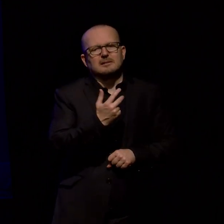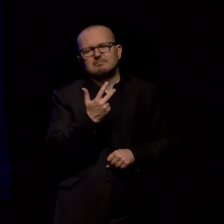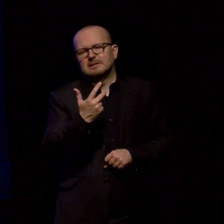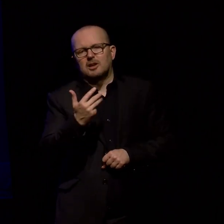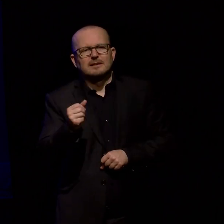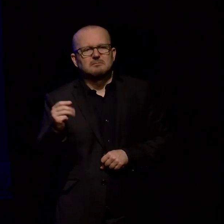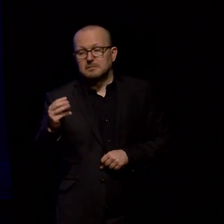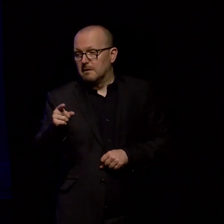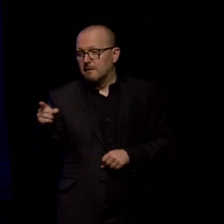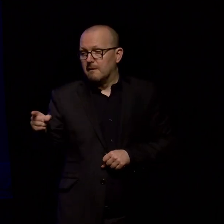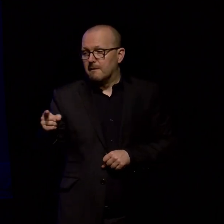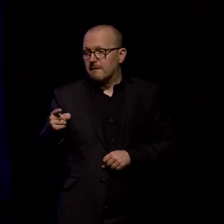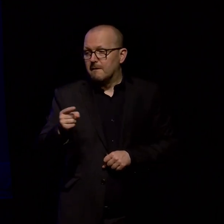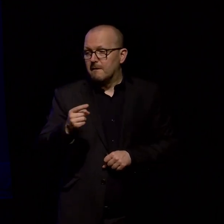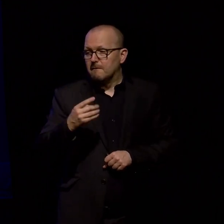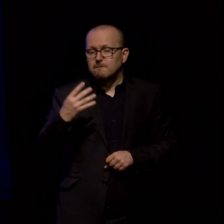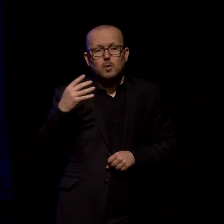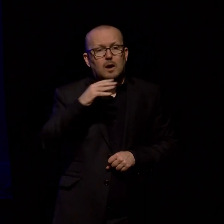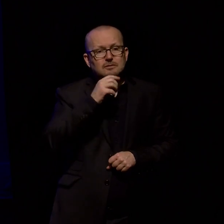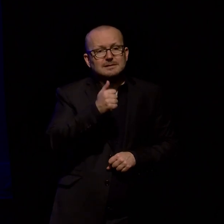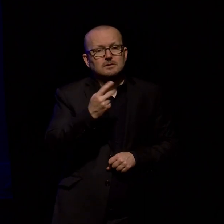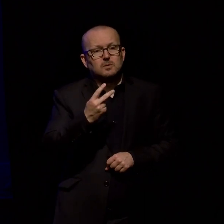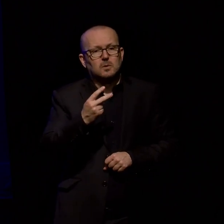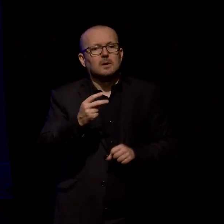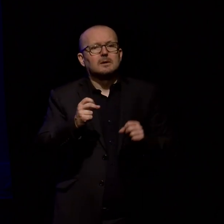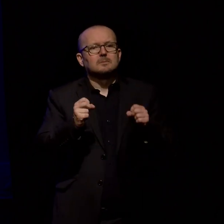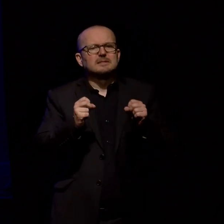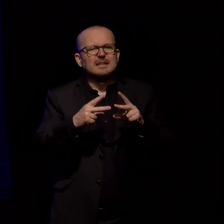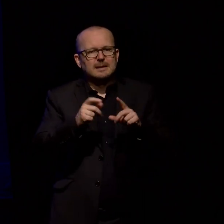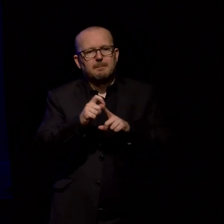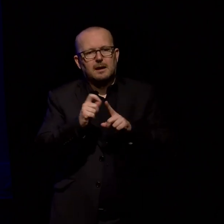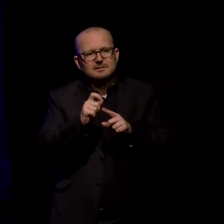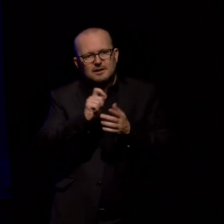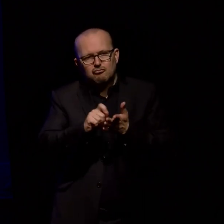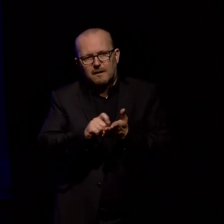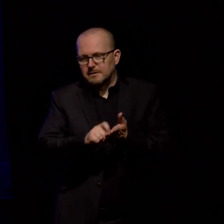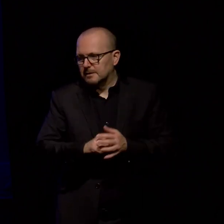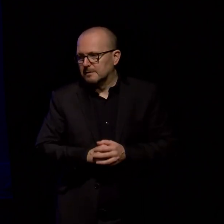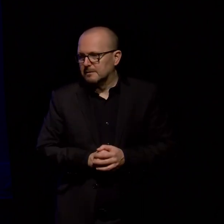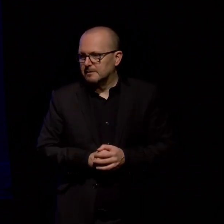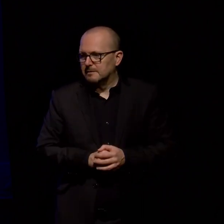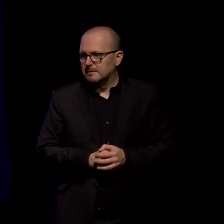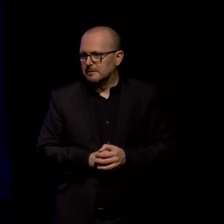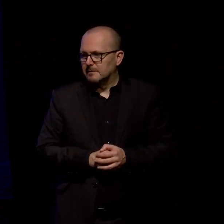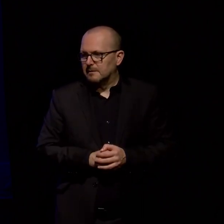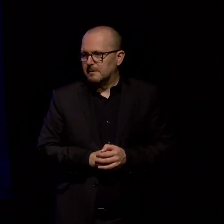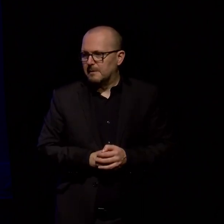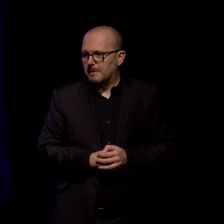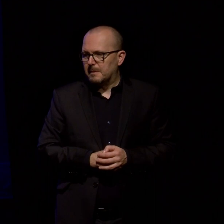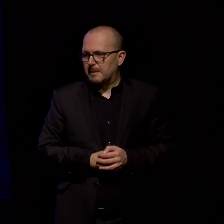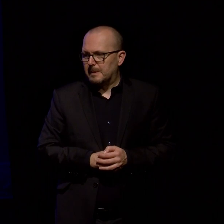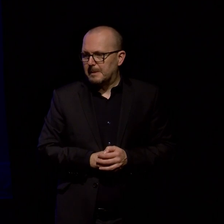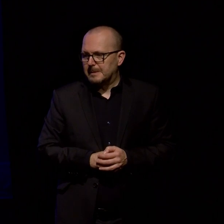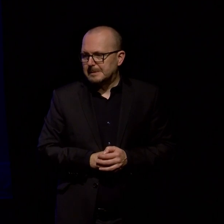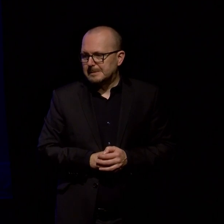462 Sydney Parkinson engravings and so I took a look at those and it's like okay there's a whole lot of